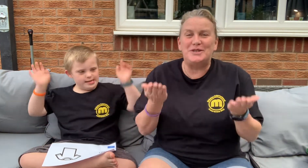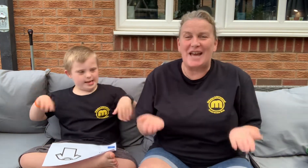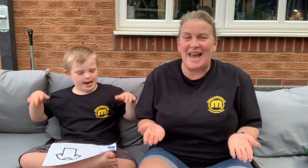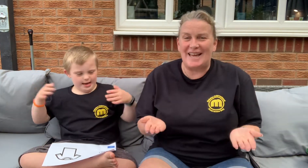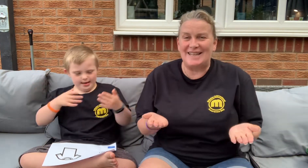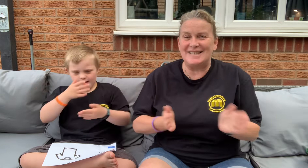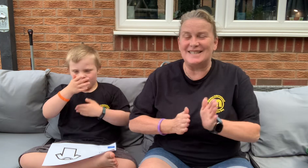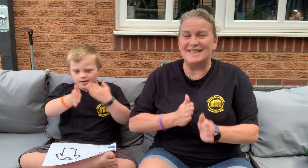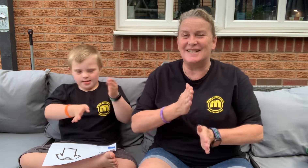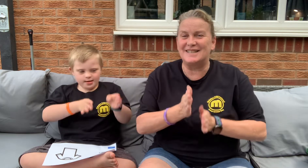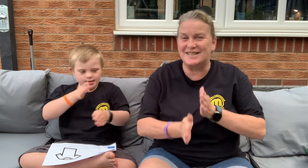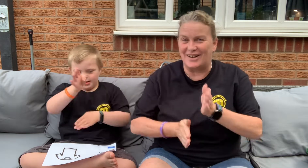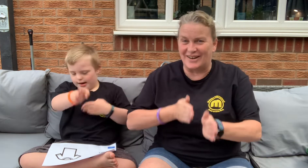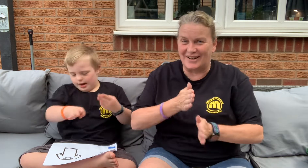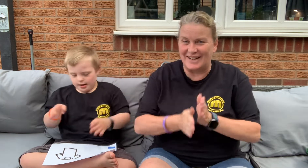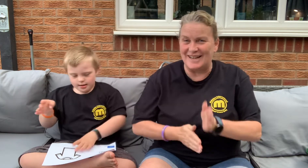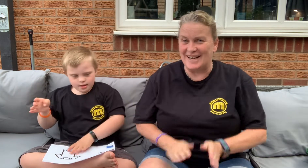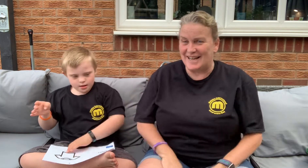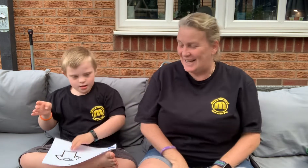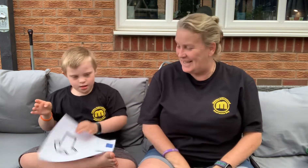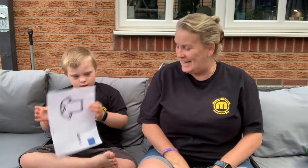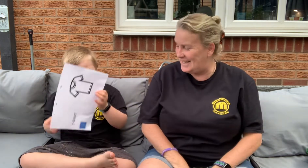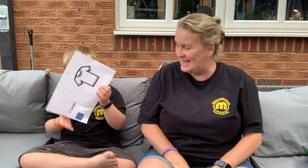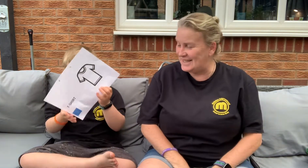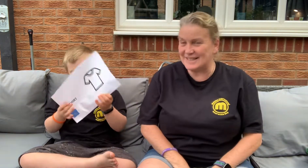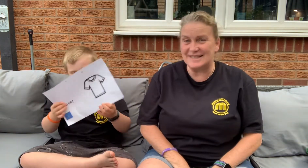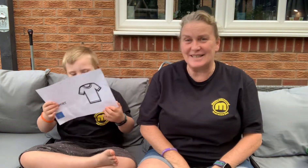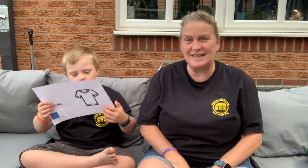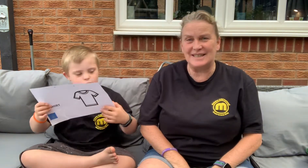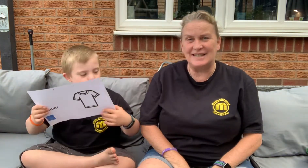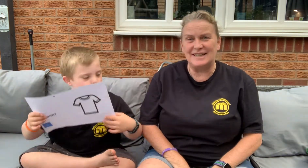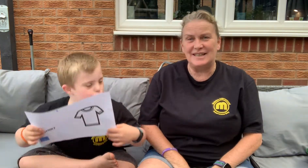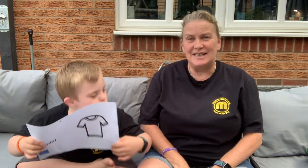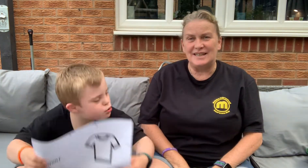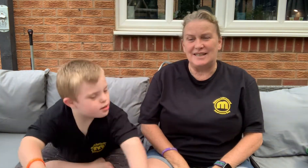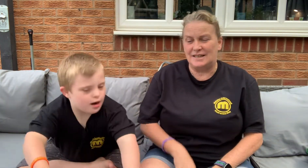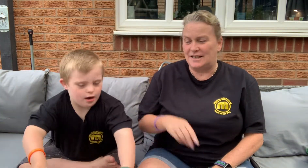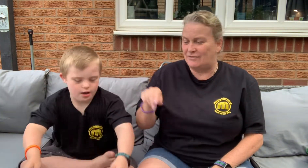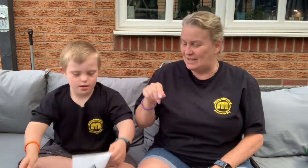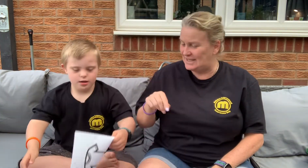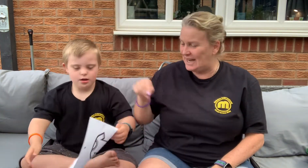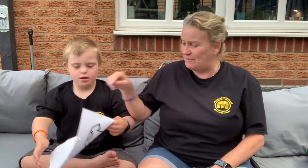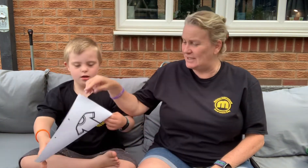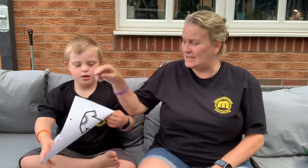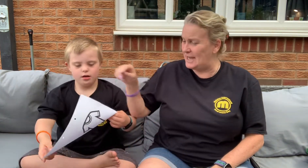Two. Today's sign is Yoda. Read it out. What does it say?